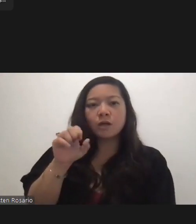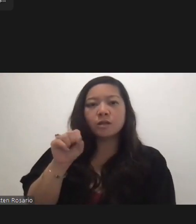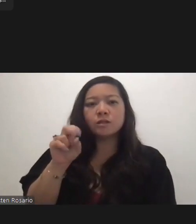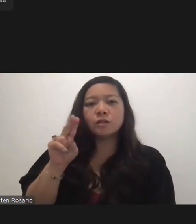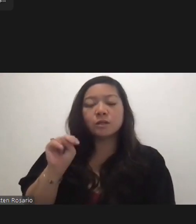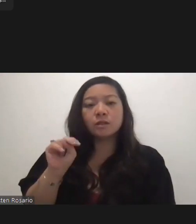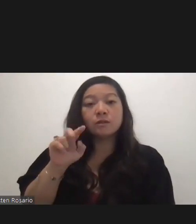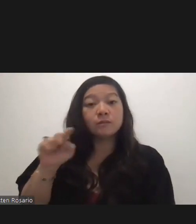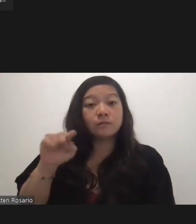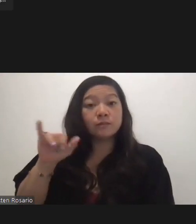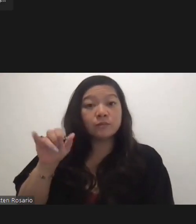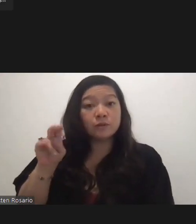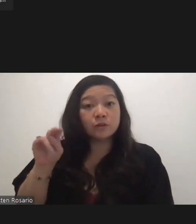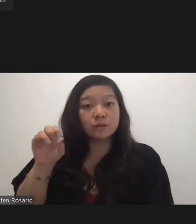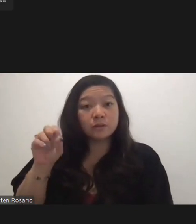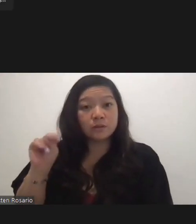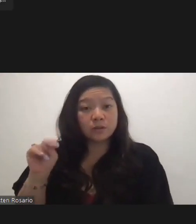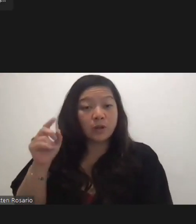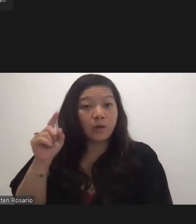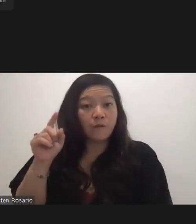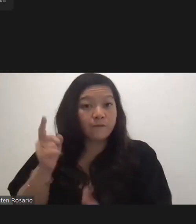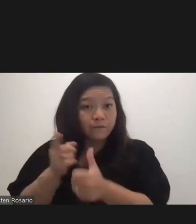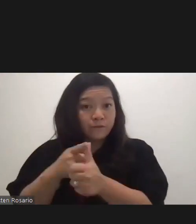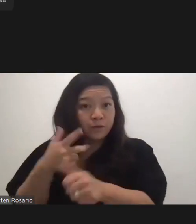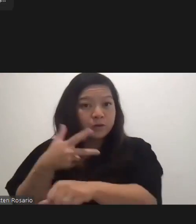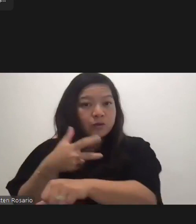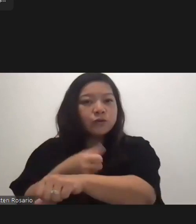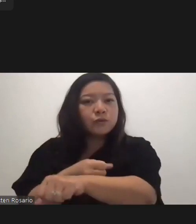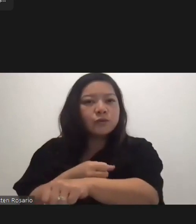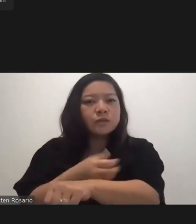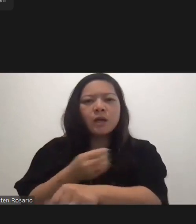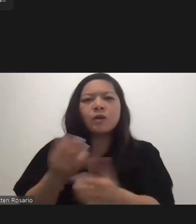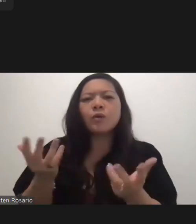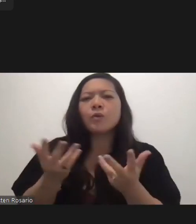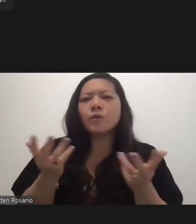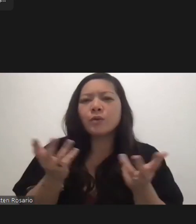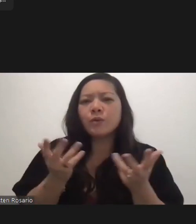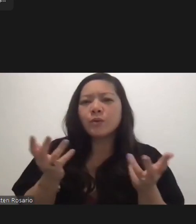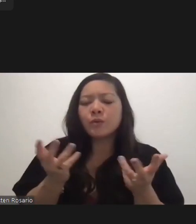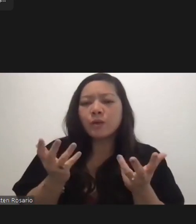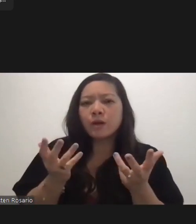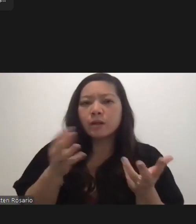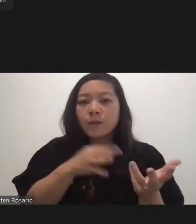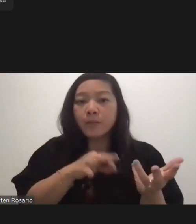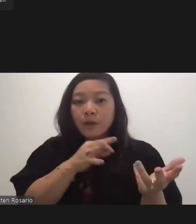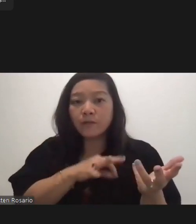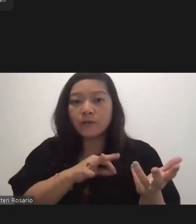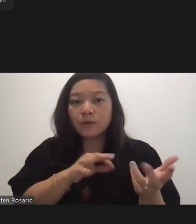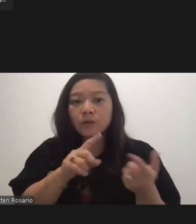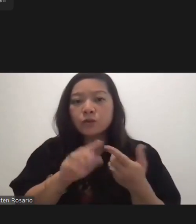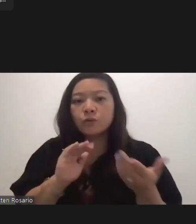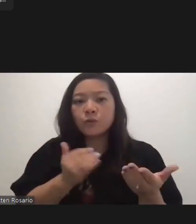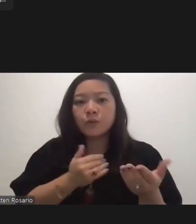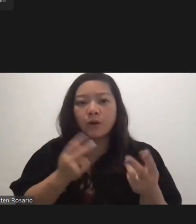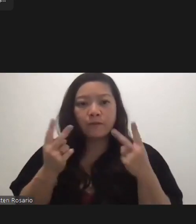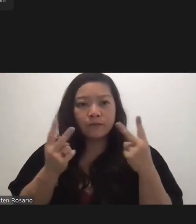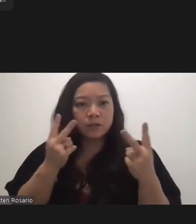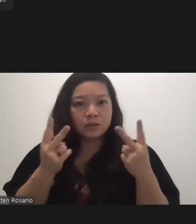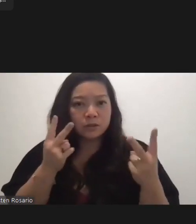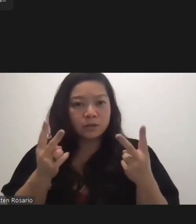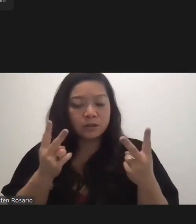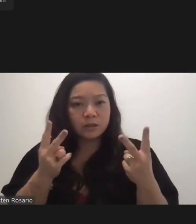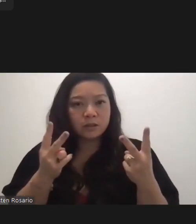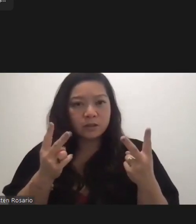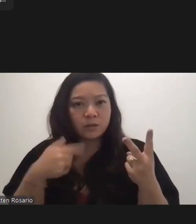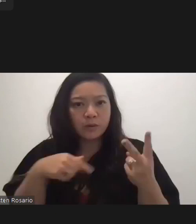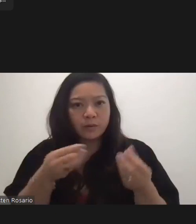regimen dose. And what would the benefit be to our visitor industry if we were given the